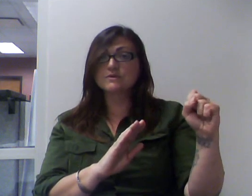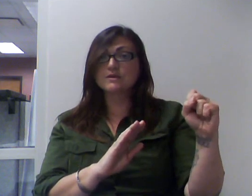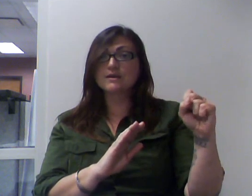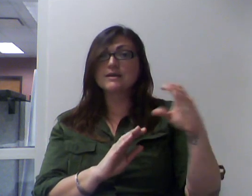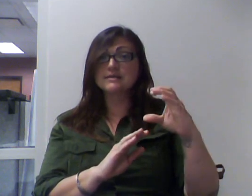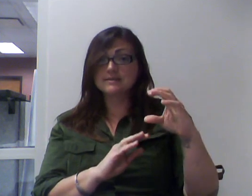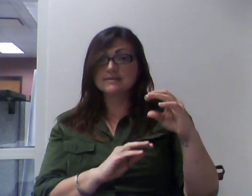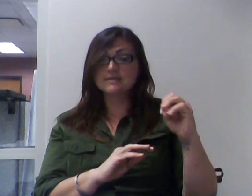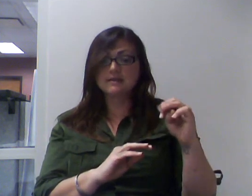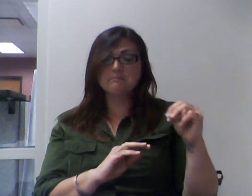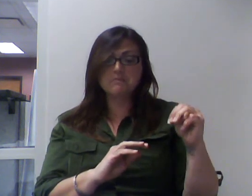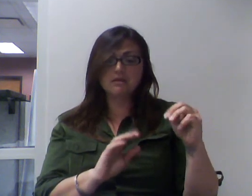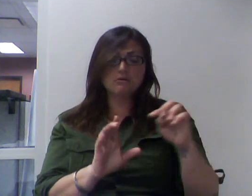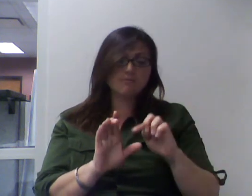in order to fill like that.